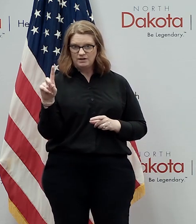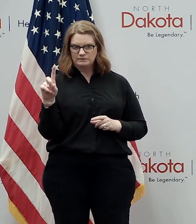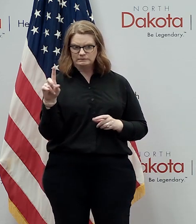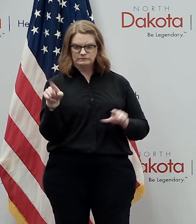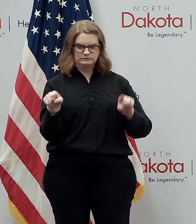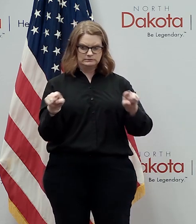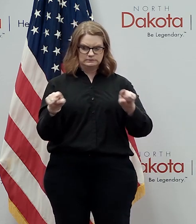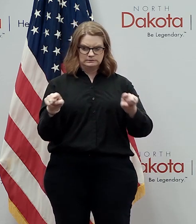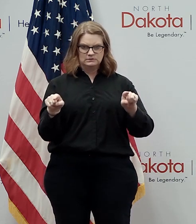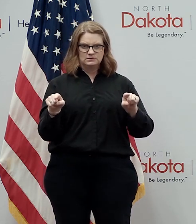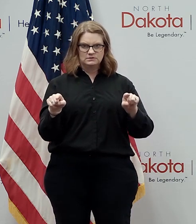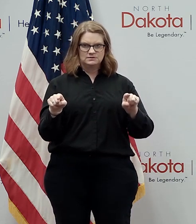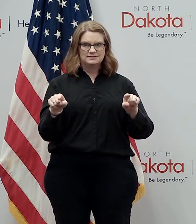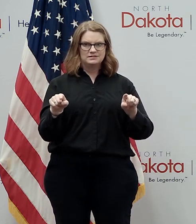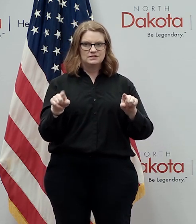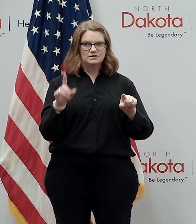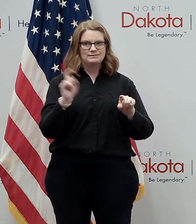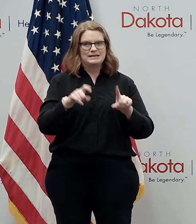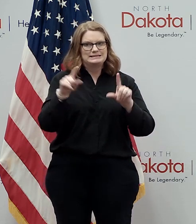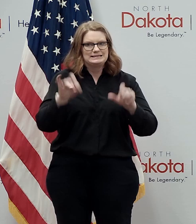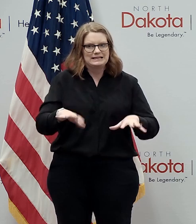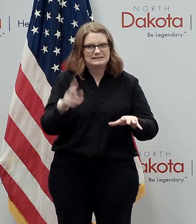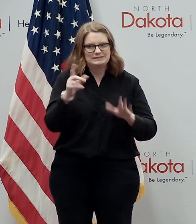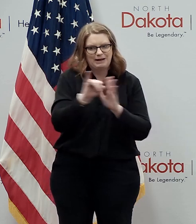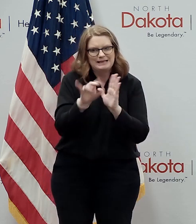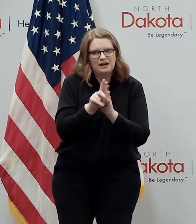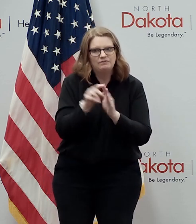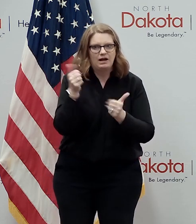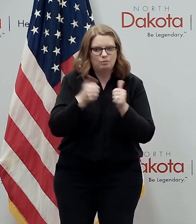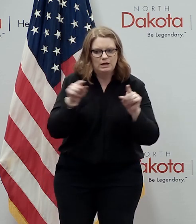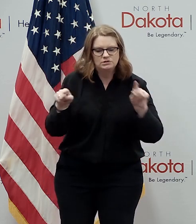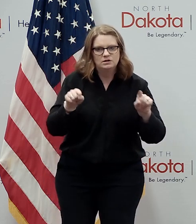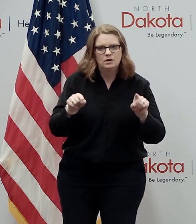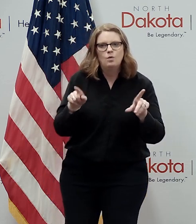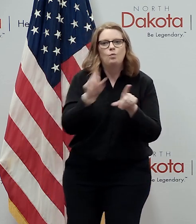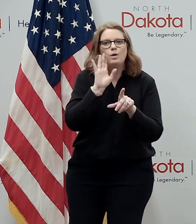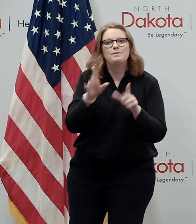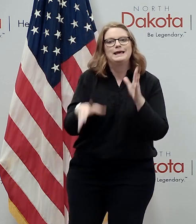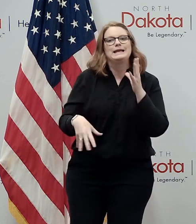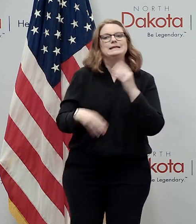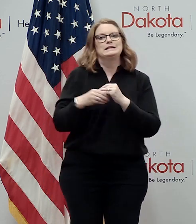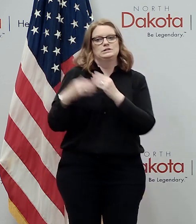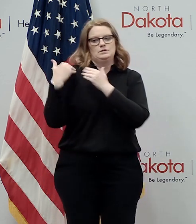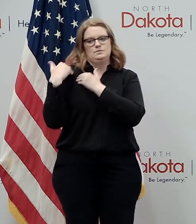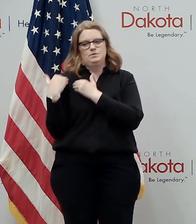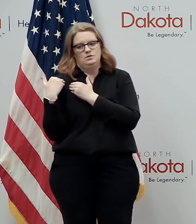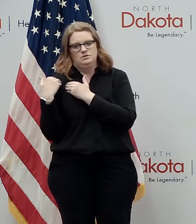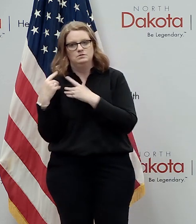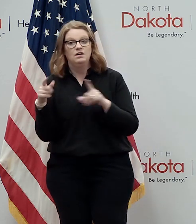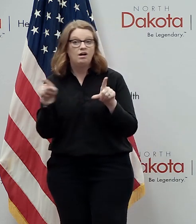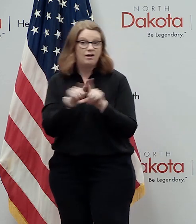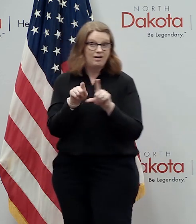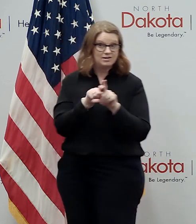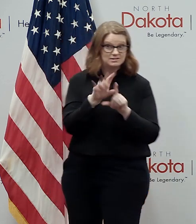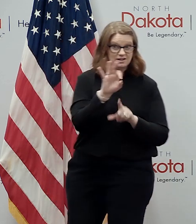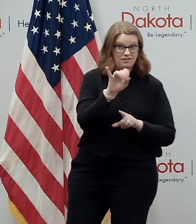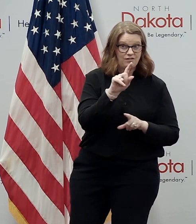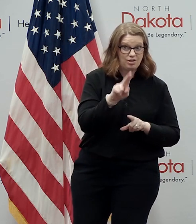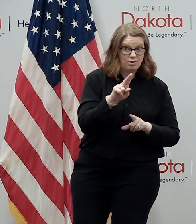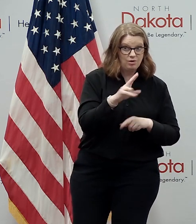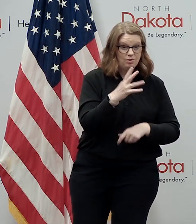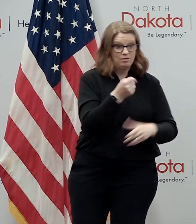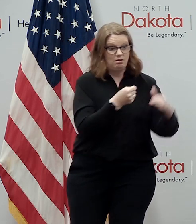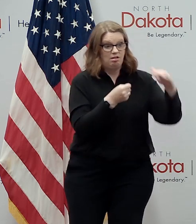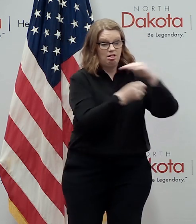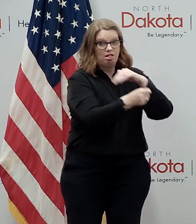will place an additional burden on health care providers also we do not want flu hospitalizations on top of